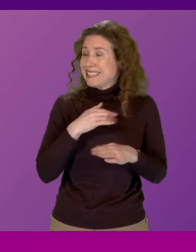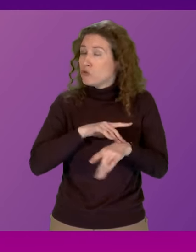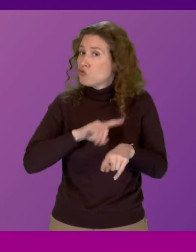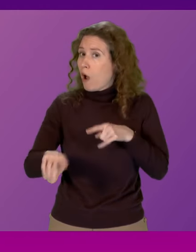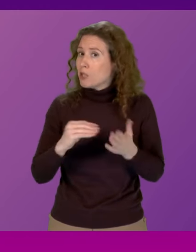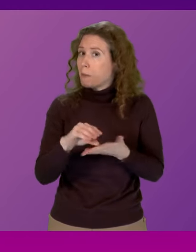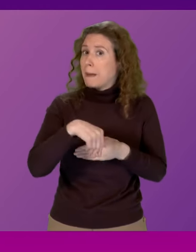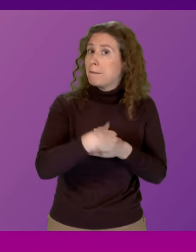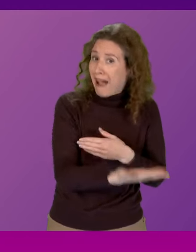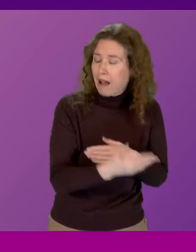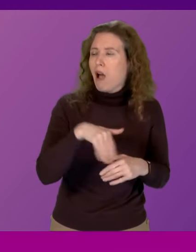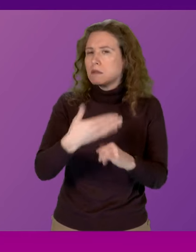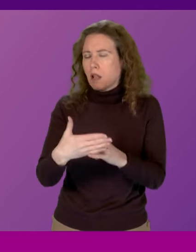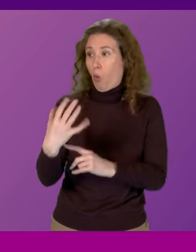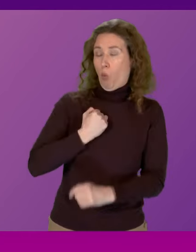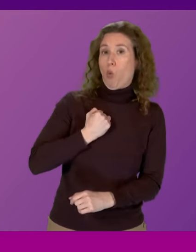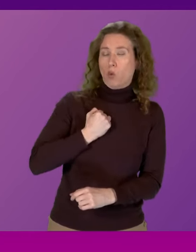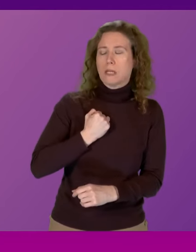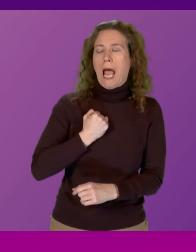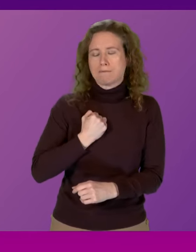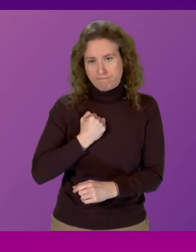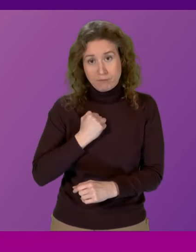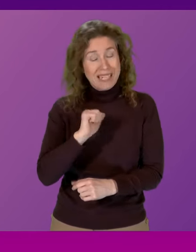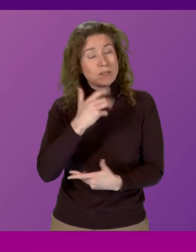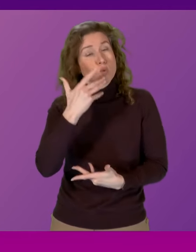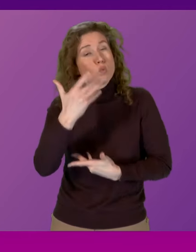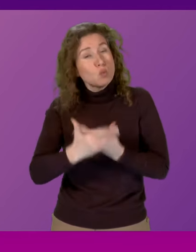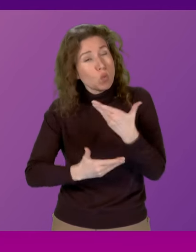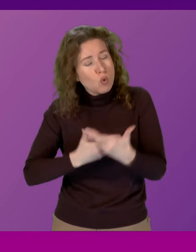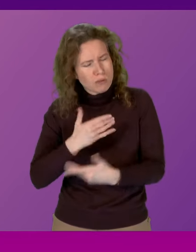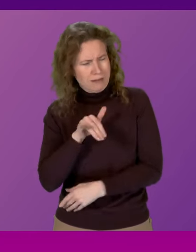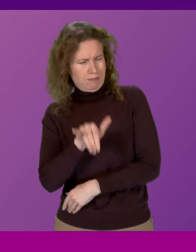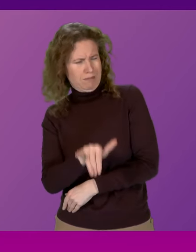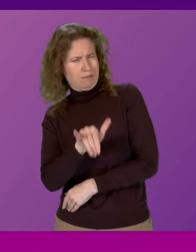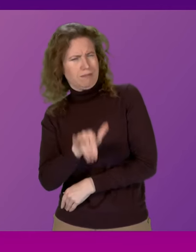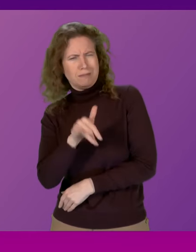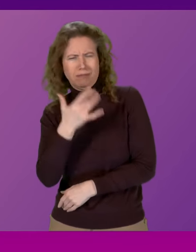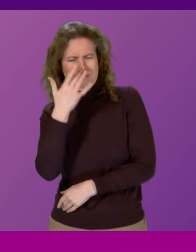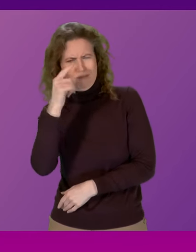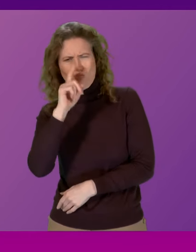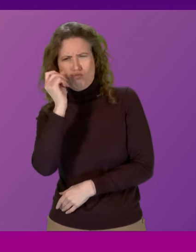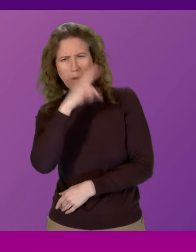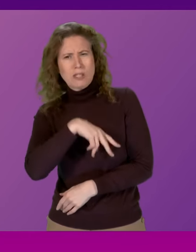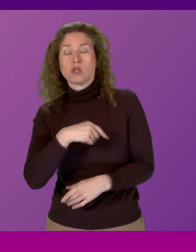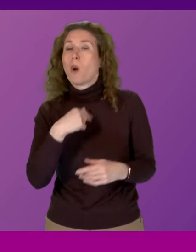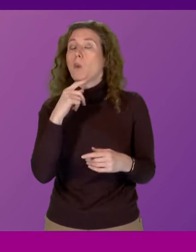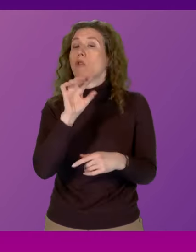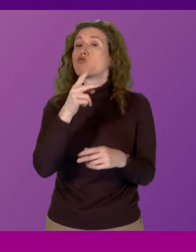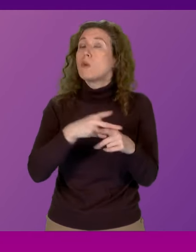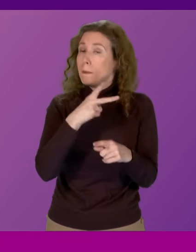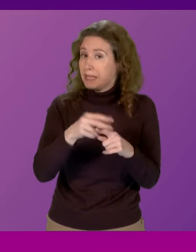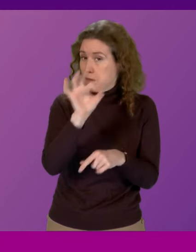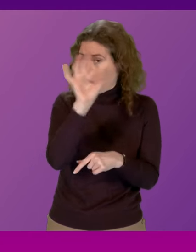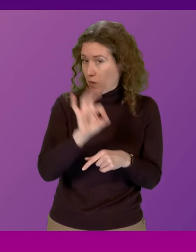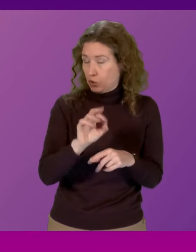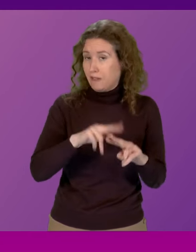until he was caught. His story is farcical beyond belief. So, I'm going to repeat my question to